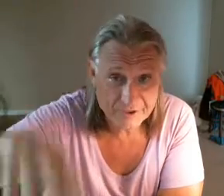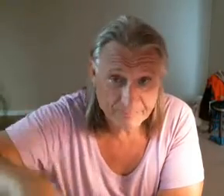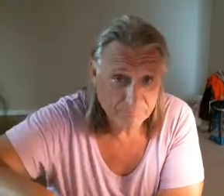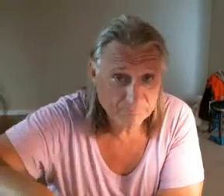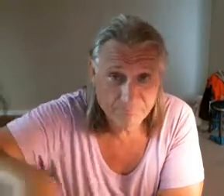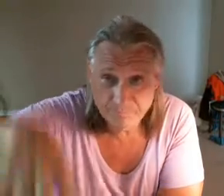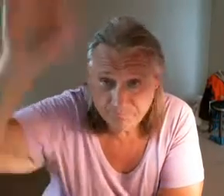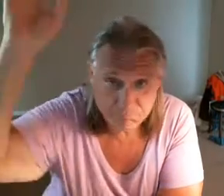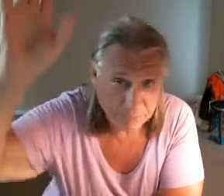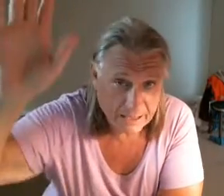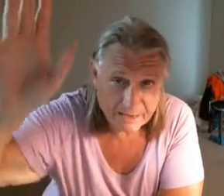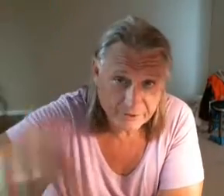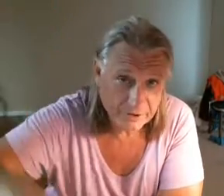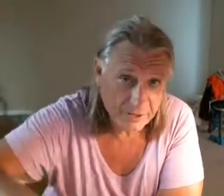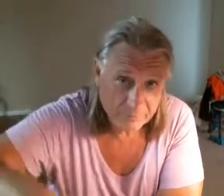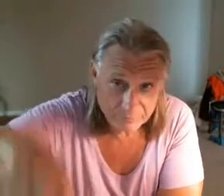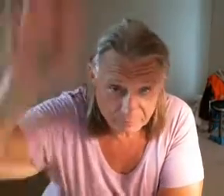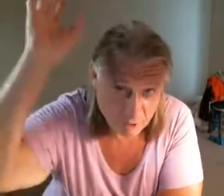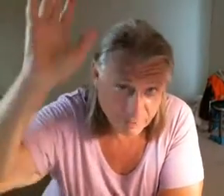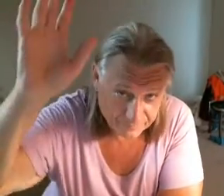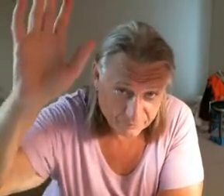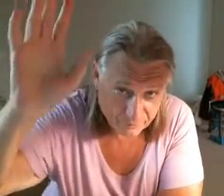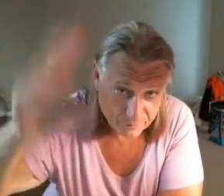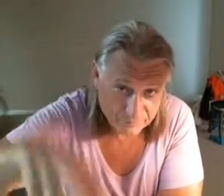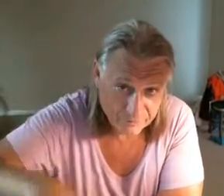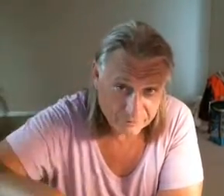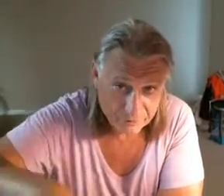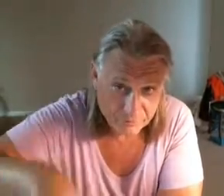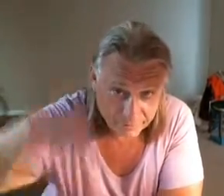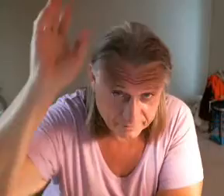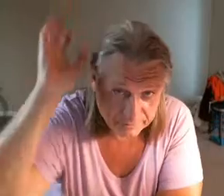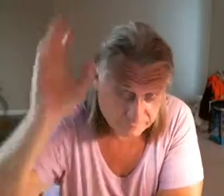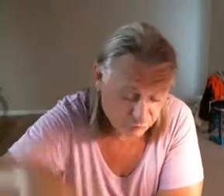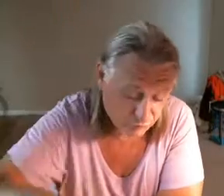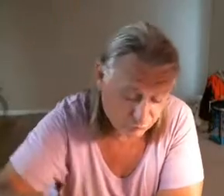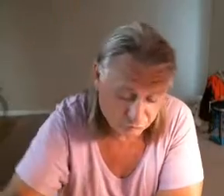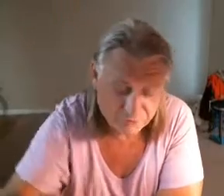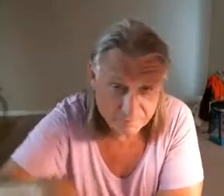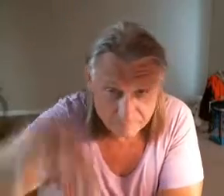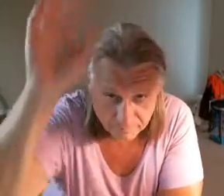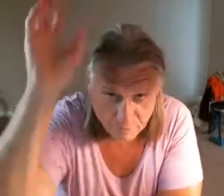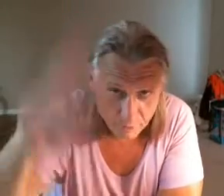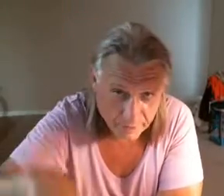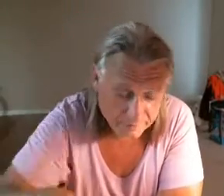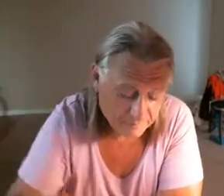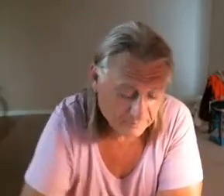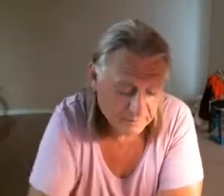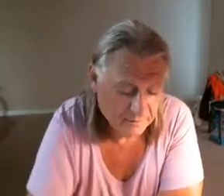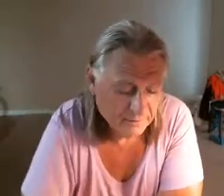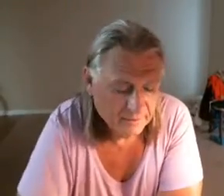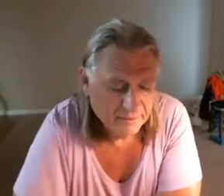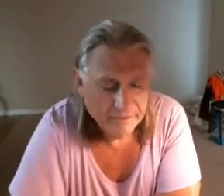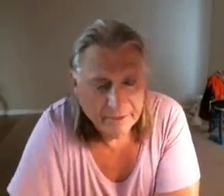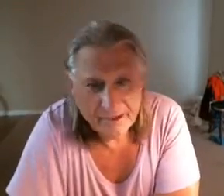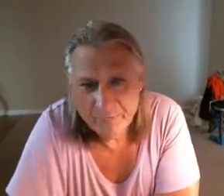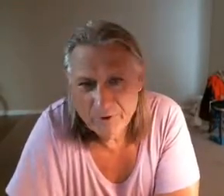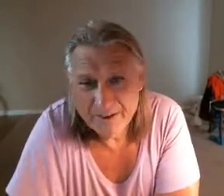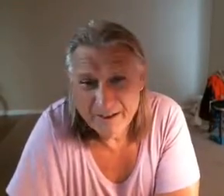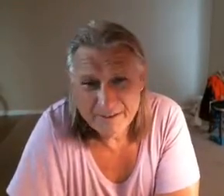like blasting out off the surface you know like going up and I really kicked